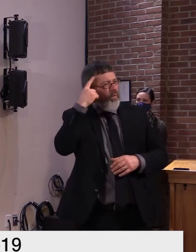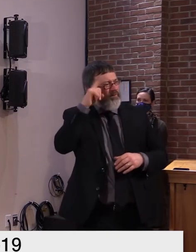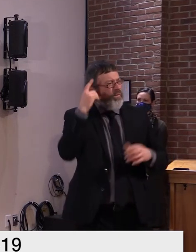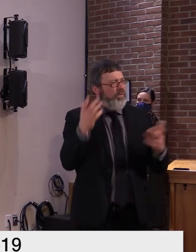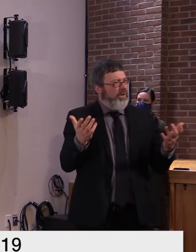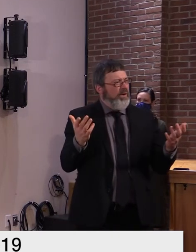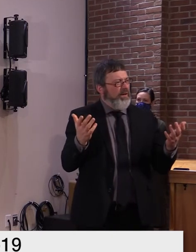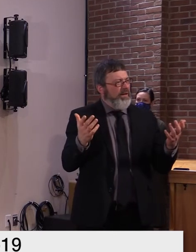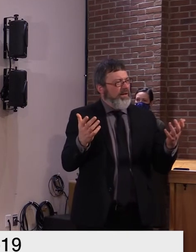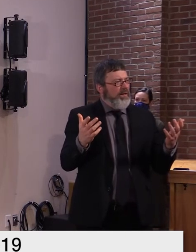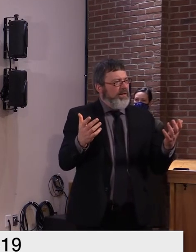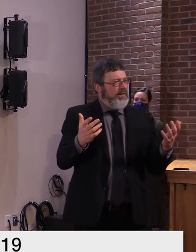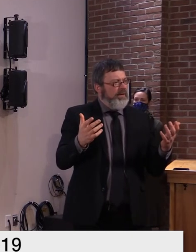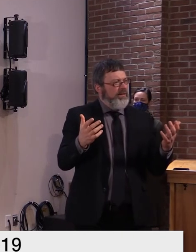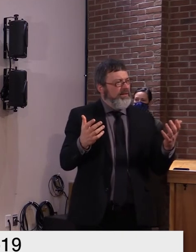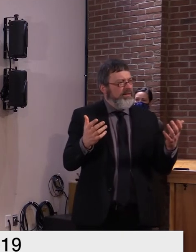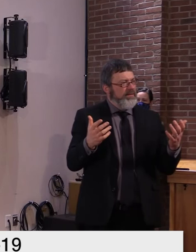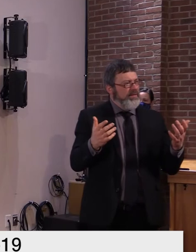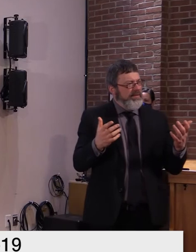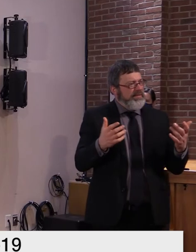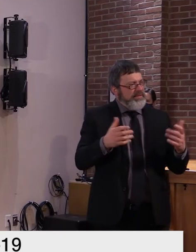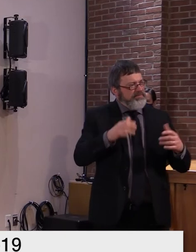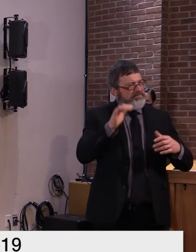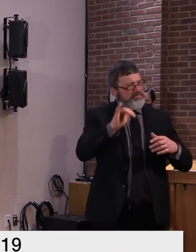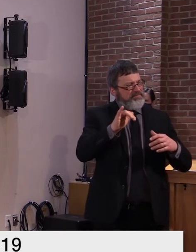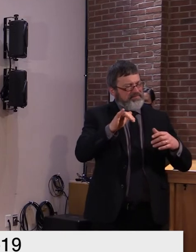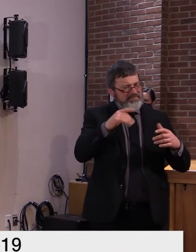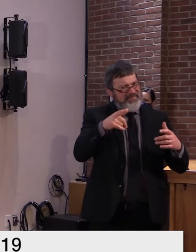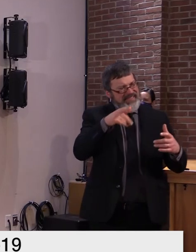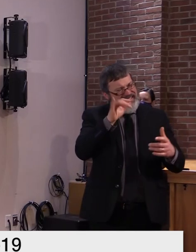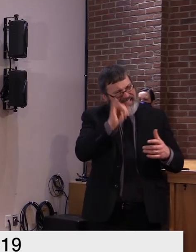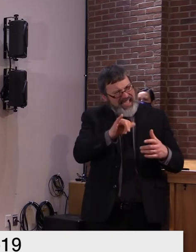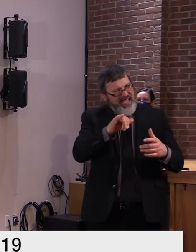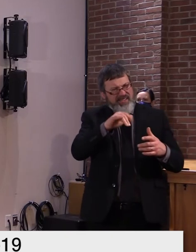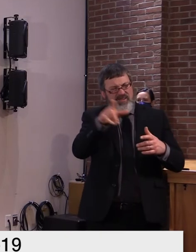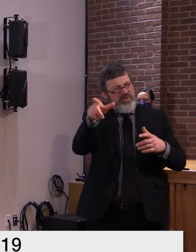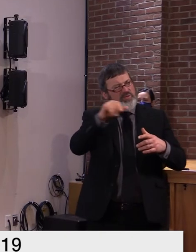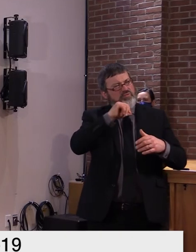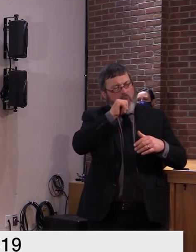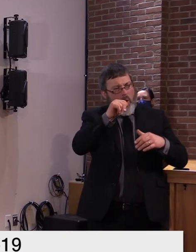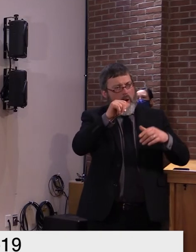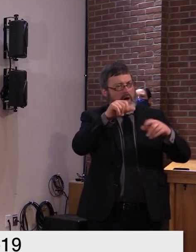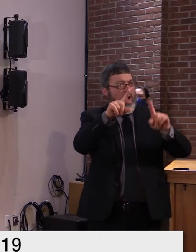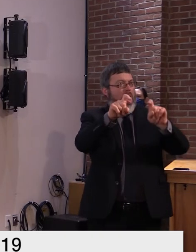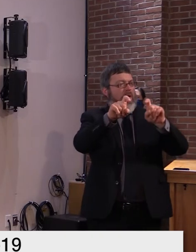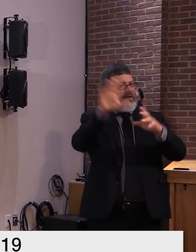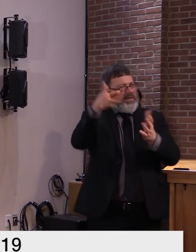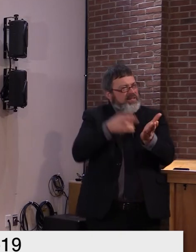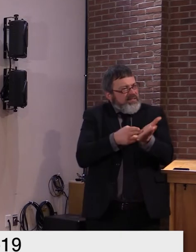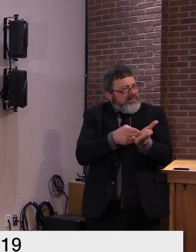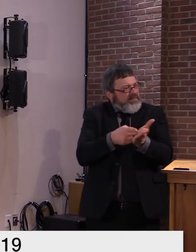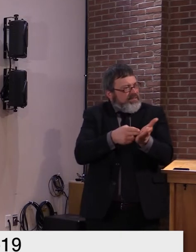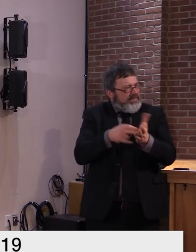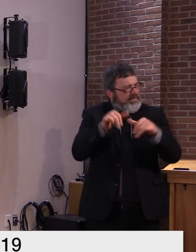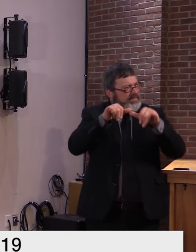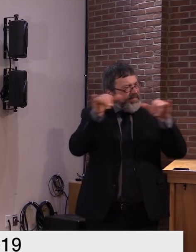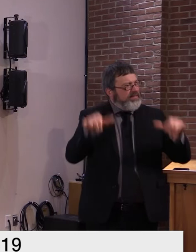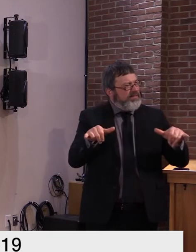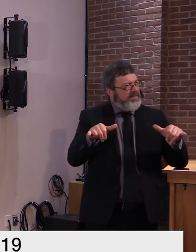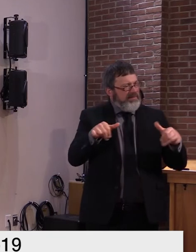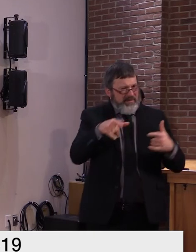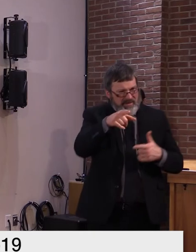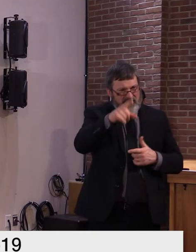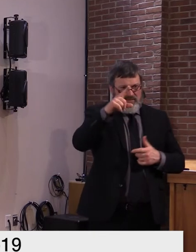integrity, that they didn't sign their certification of their election. And that's what I find so